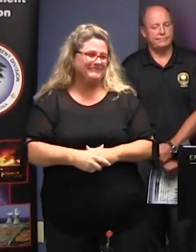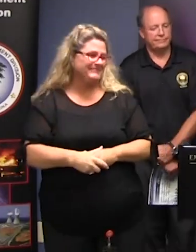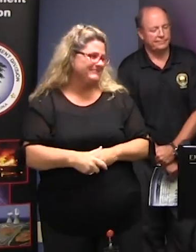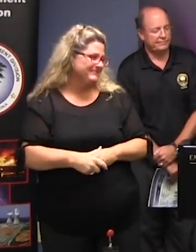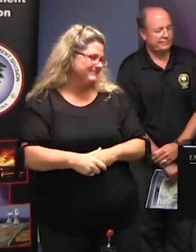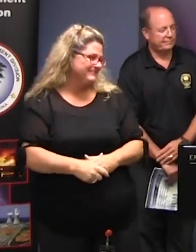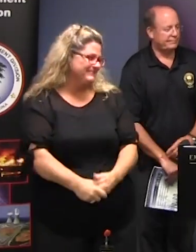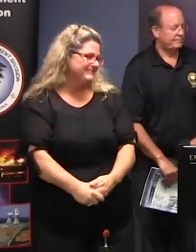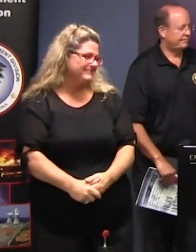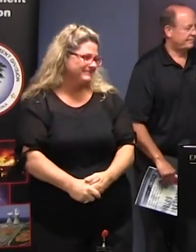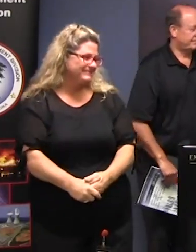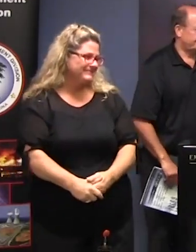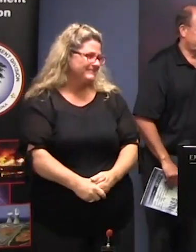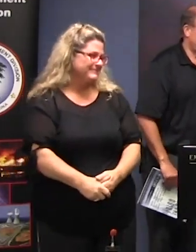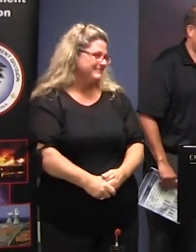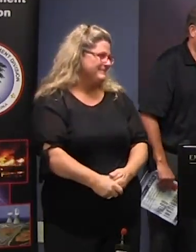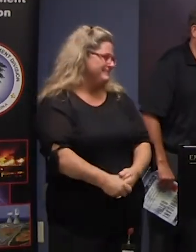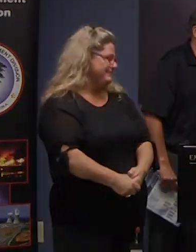Thank you